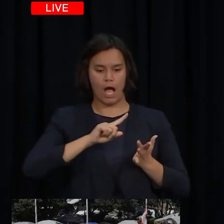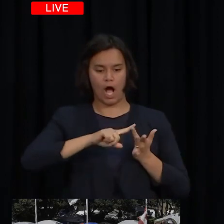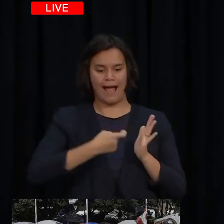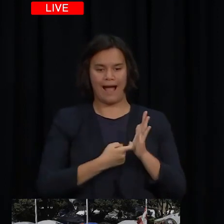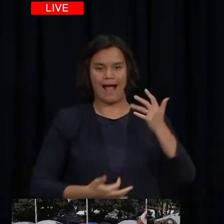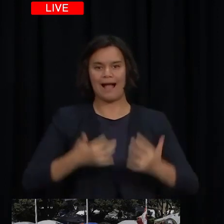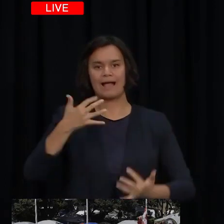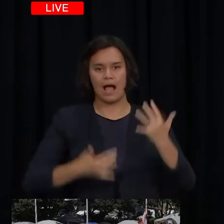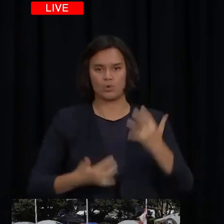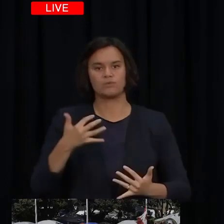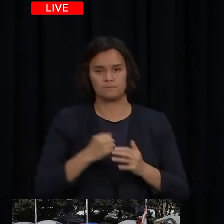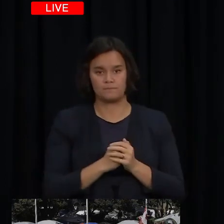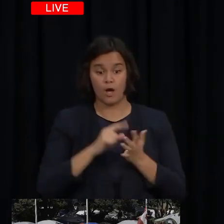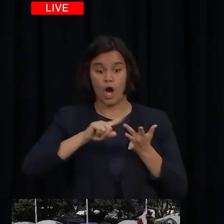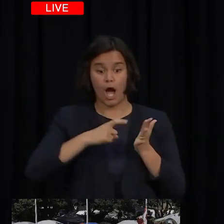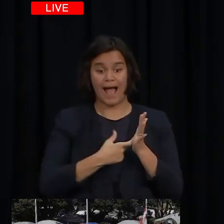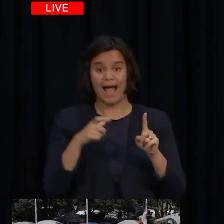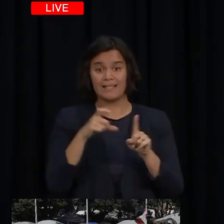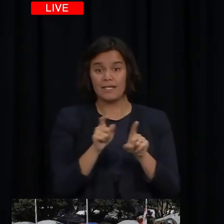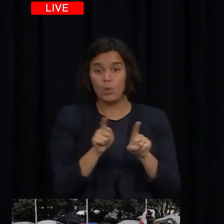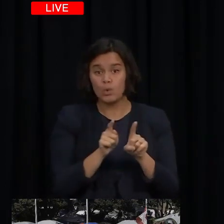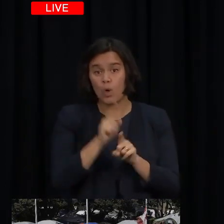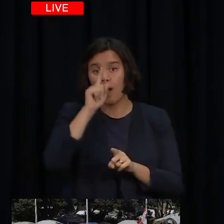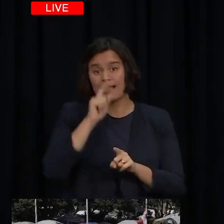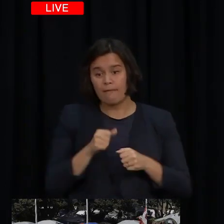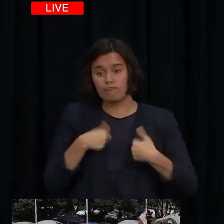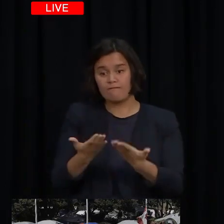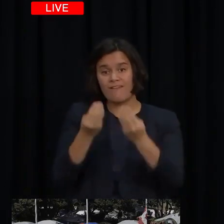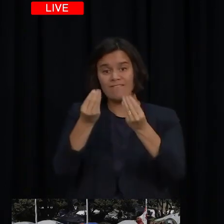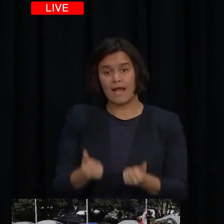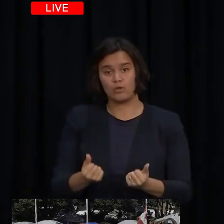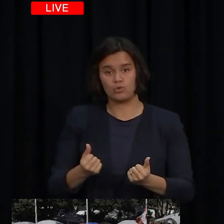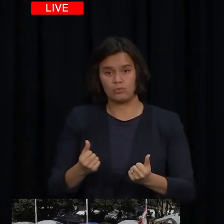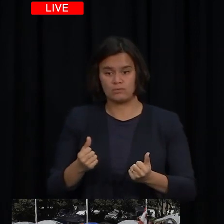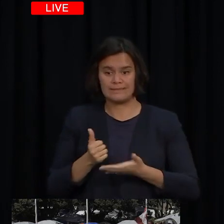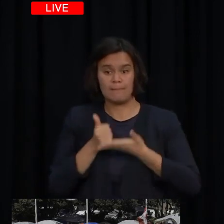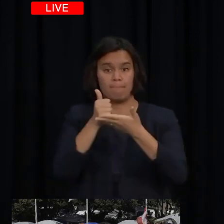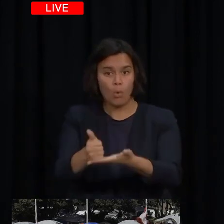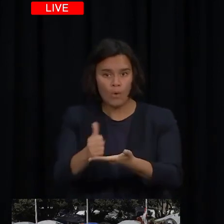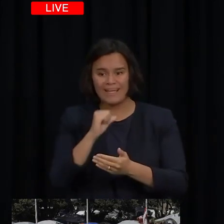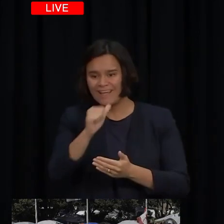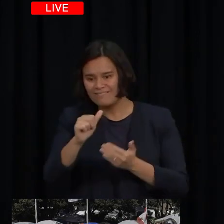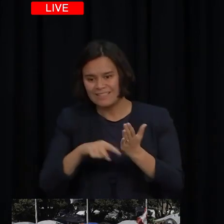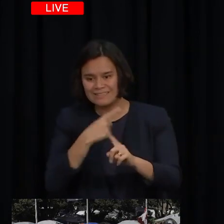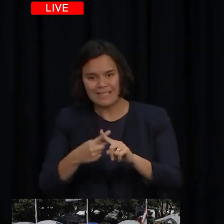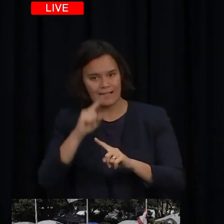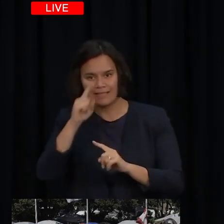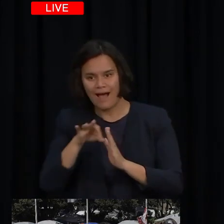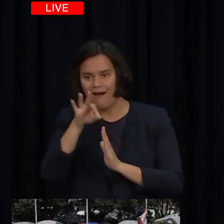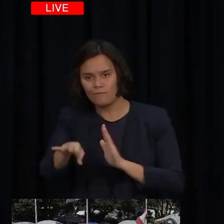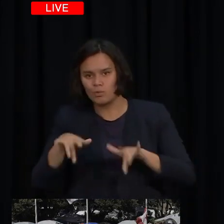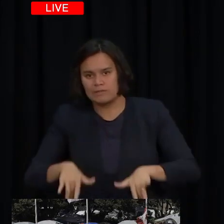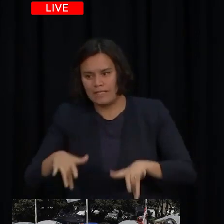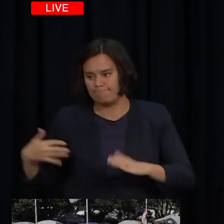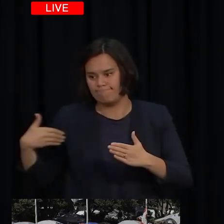also has existing discretions for providing financial relief for customers that have been unable to pay their tax on time. I